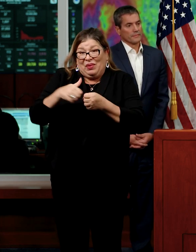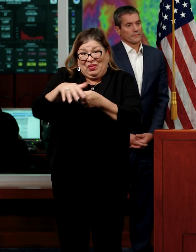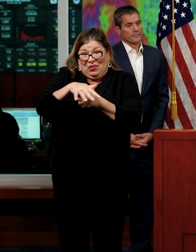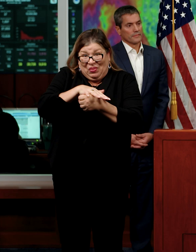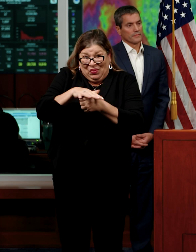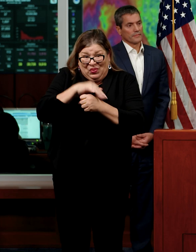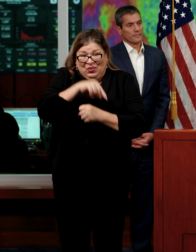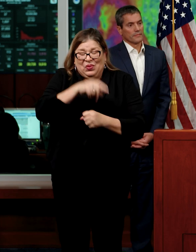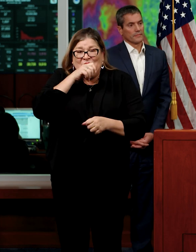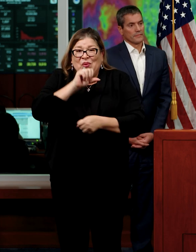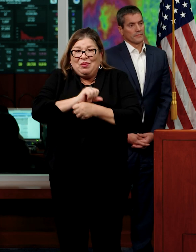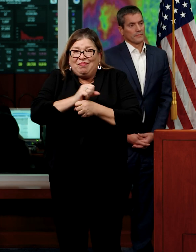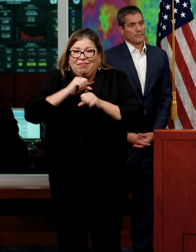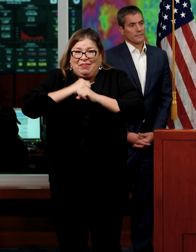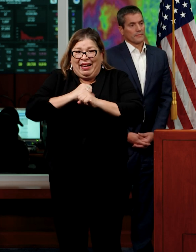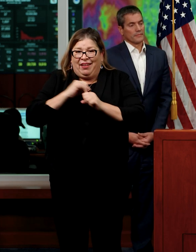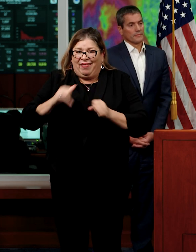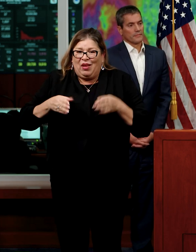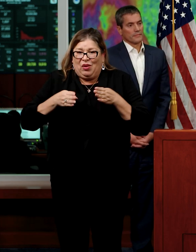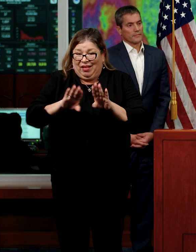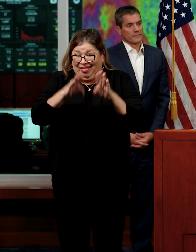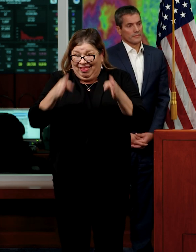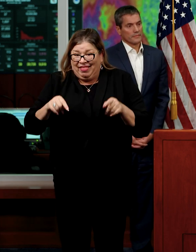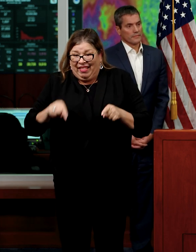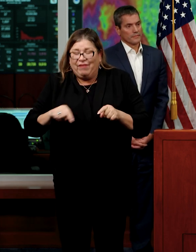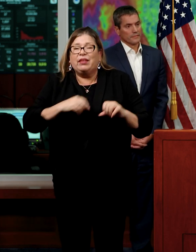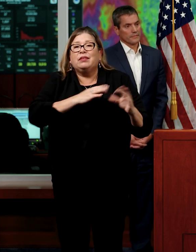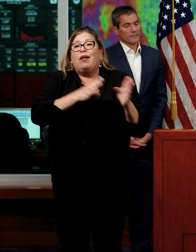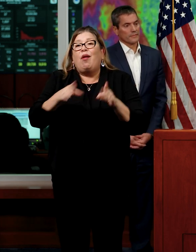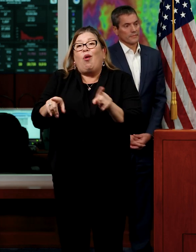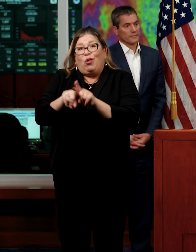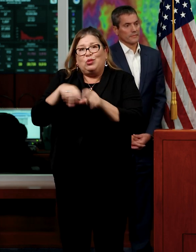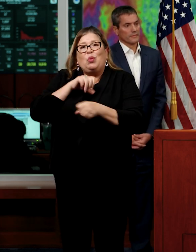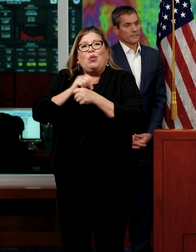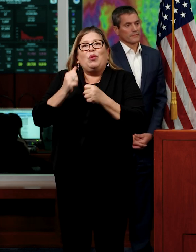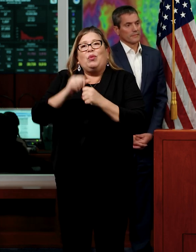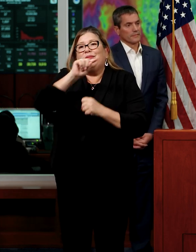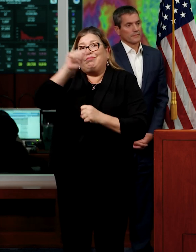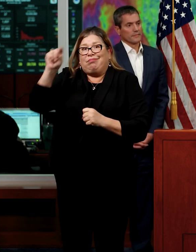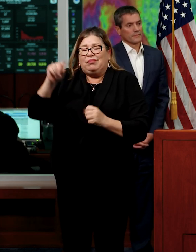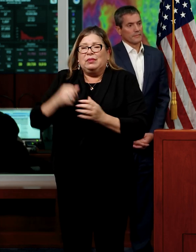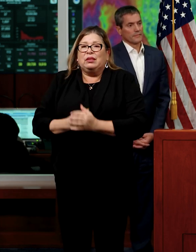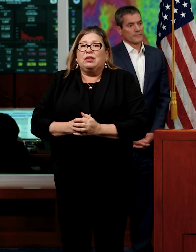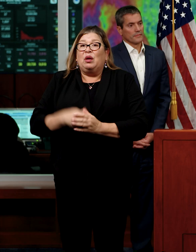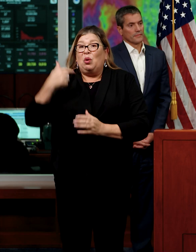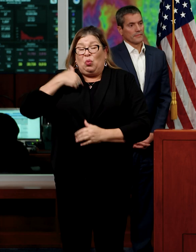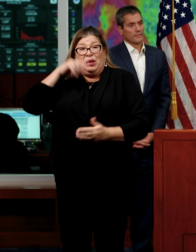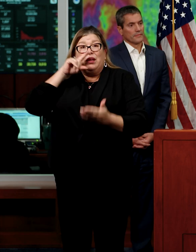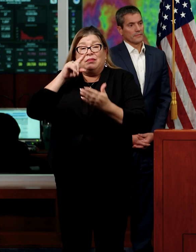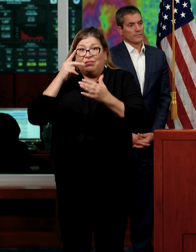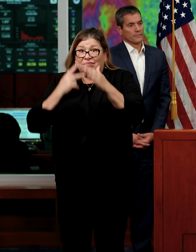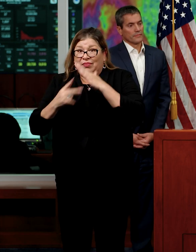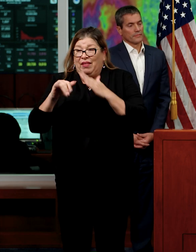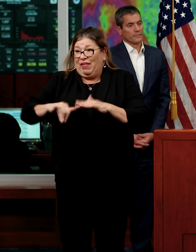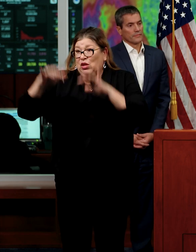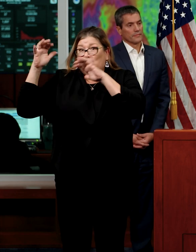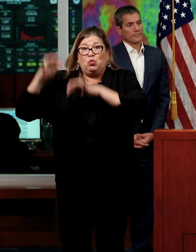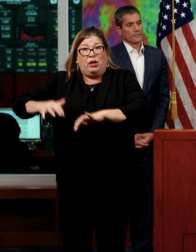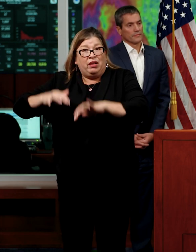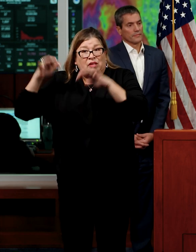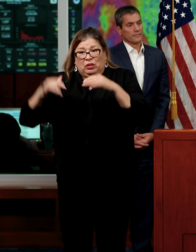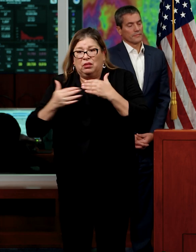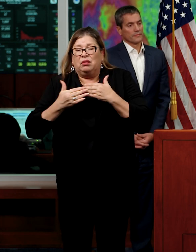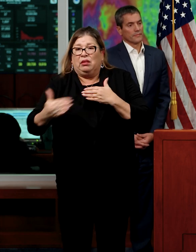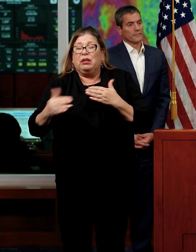levees along those river systems. We believe that with these incoming storms, we have enough capacity to absorb